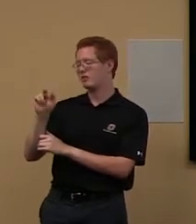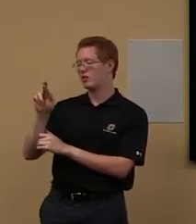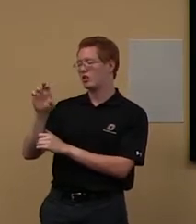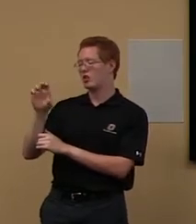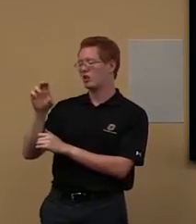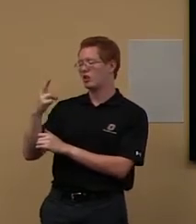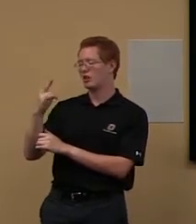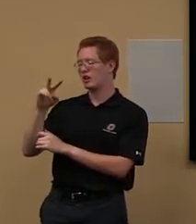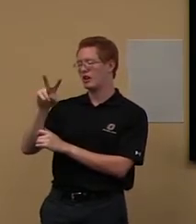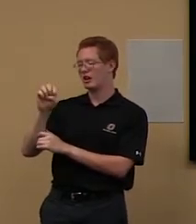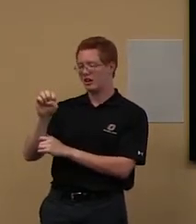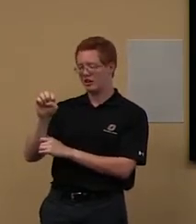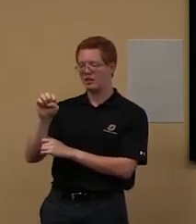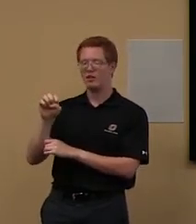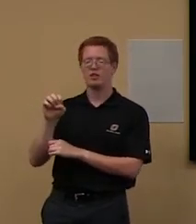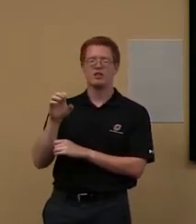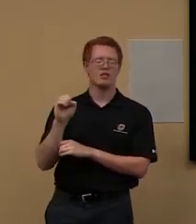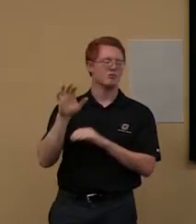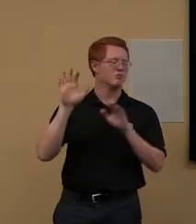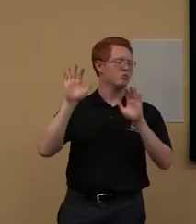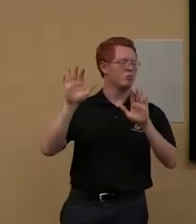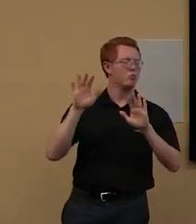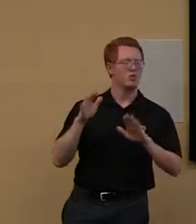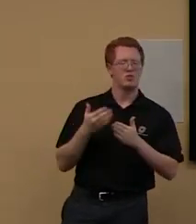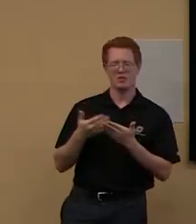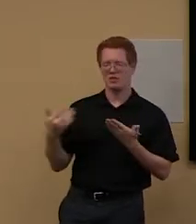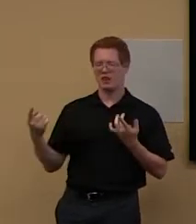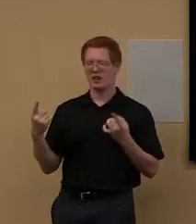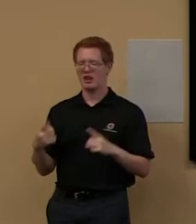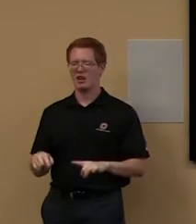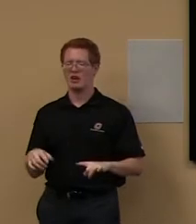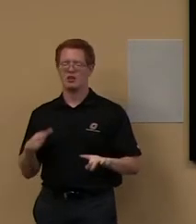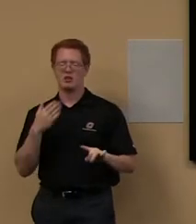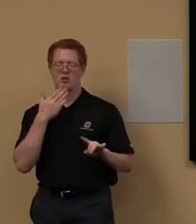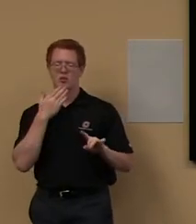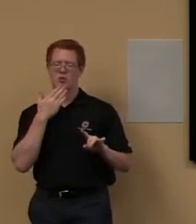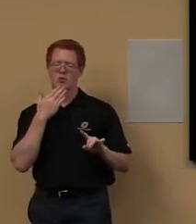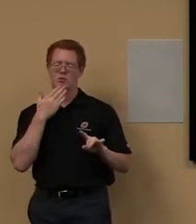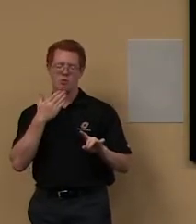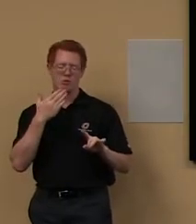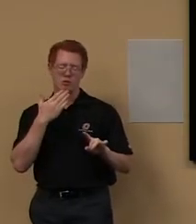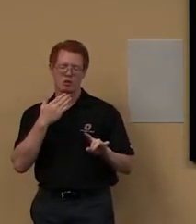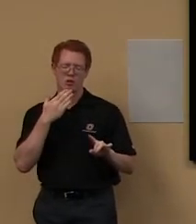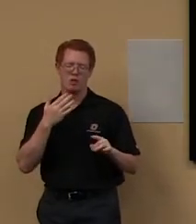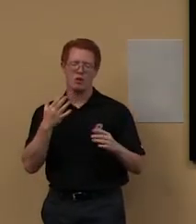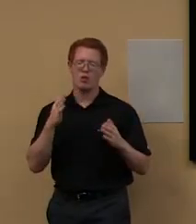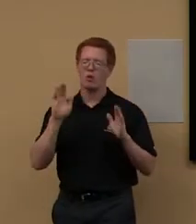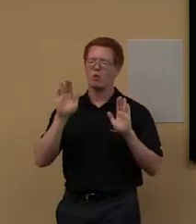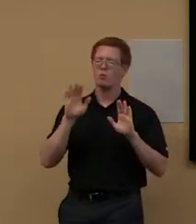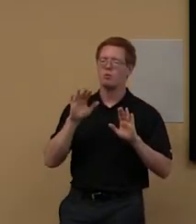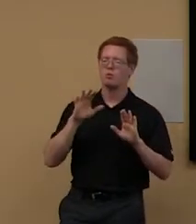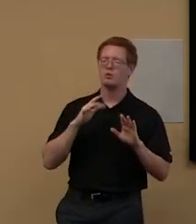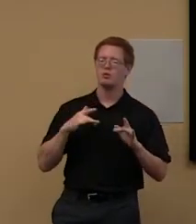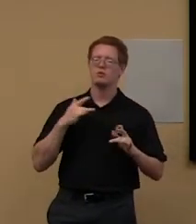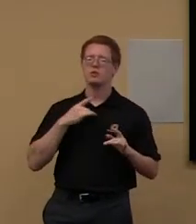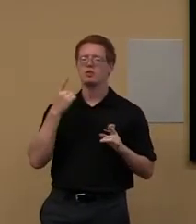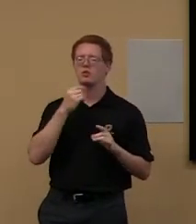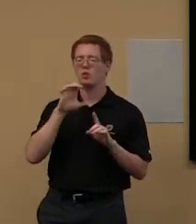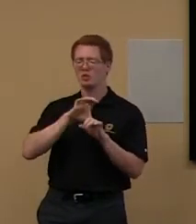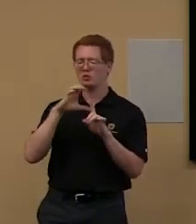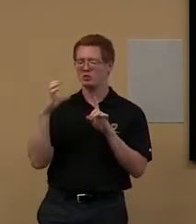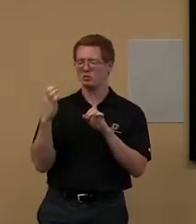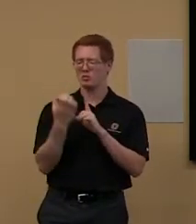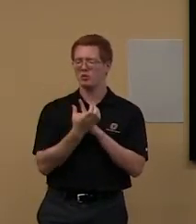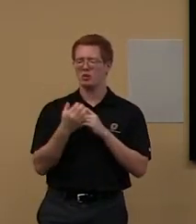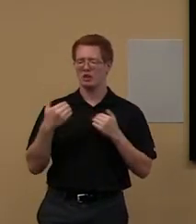an amazing, um, gives us an amazing sense of our community here. Um, and so that's something that if you're